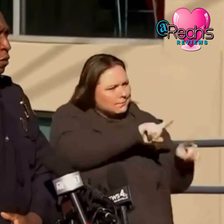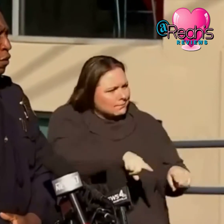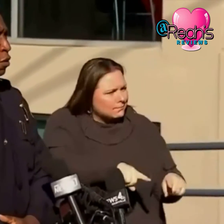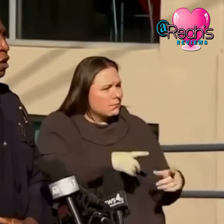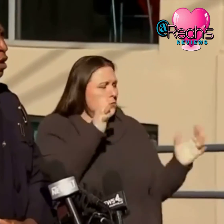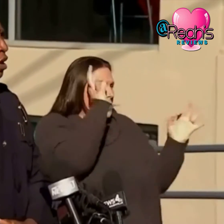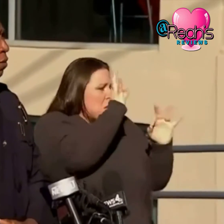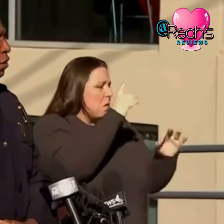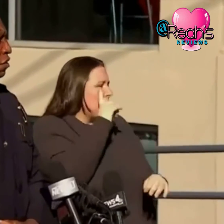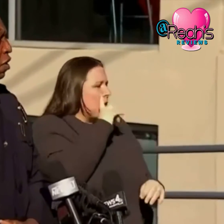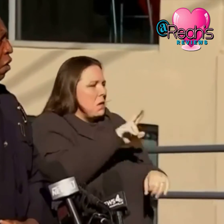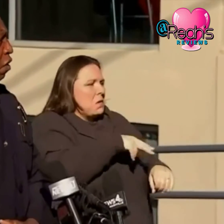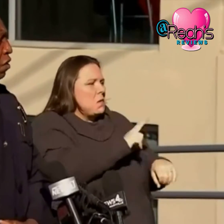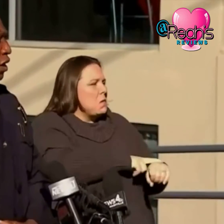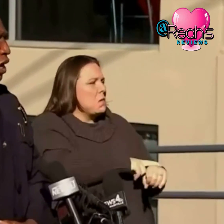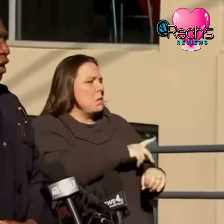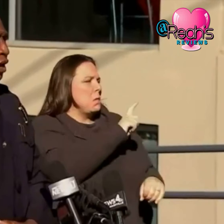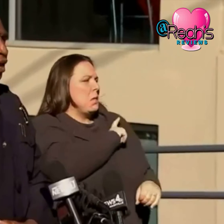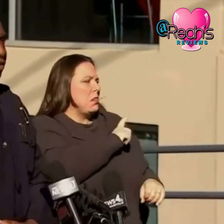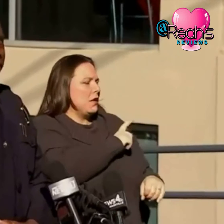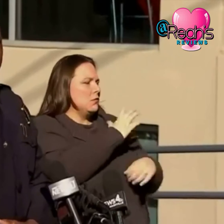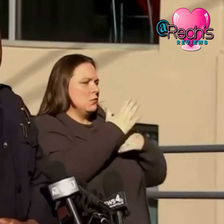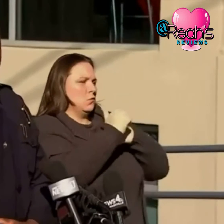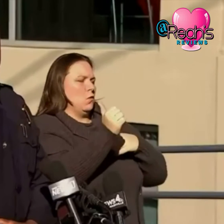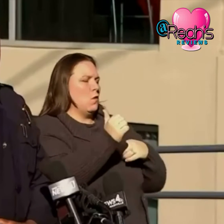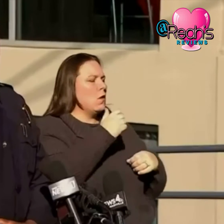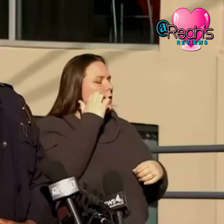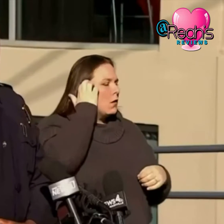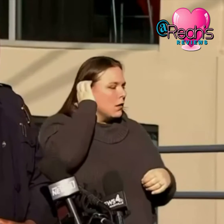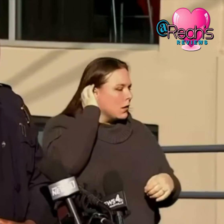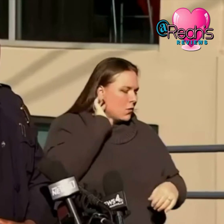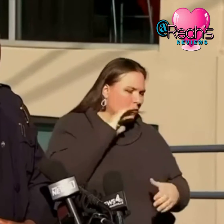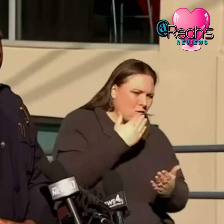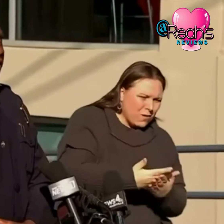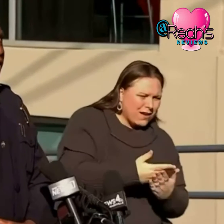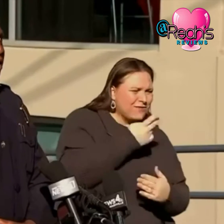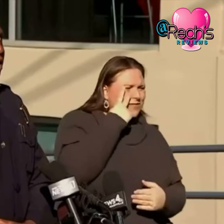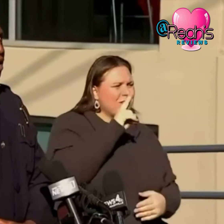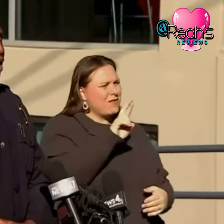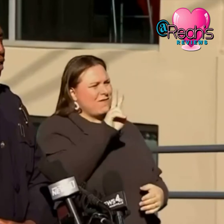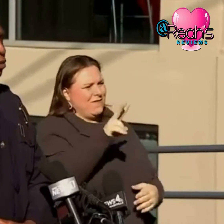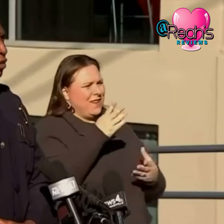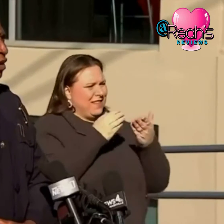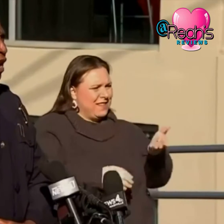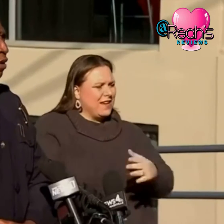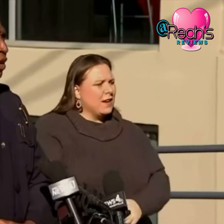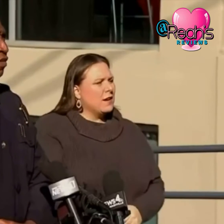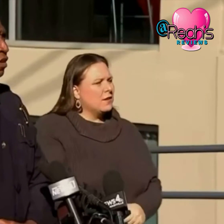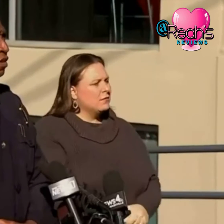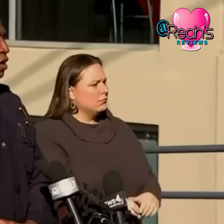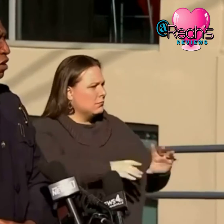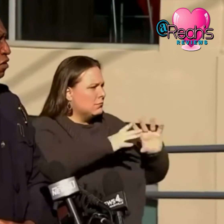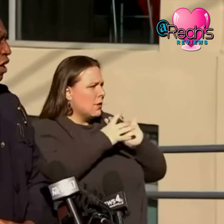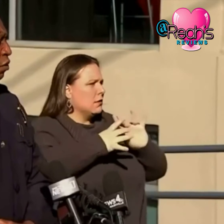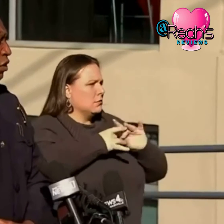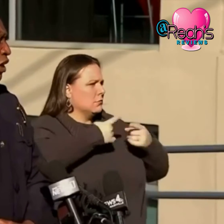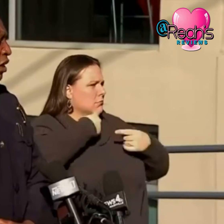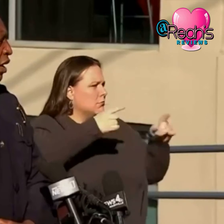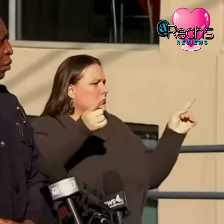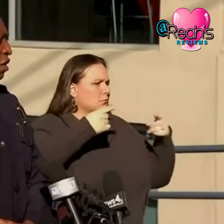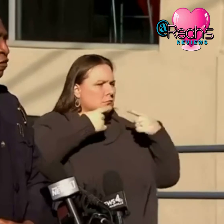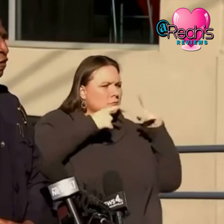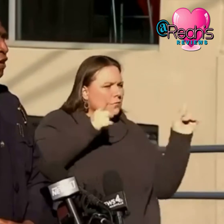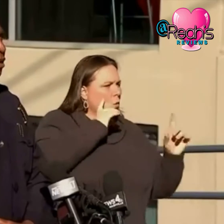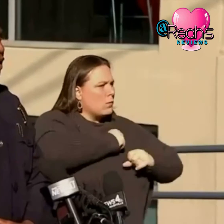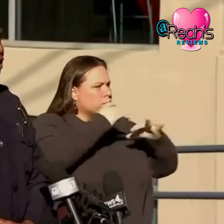on a typical police call and as they arrived they saw an rv that was giving out a message saying it would